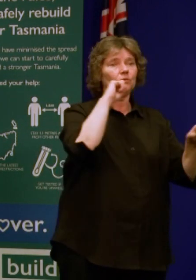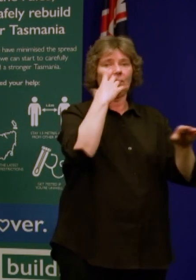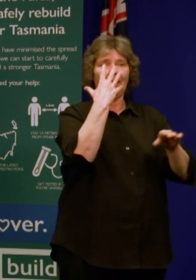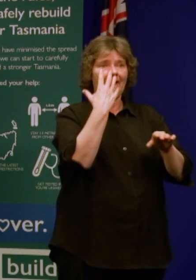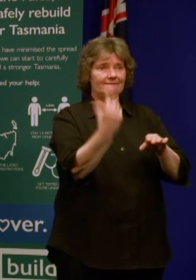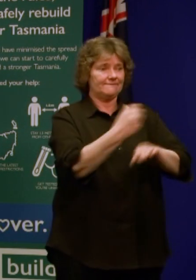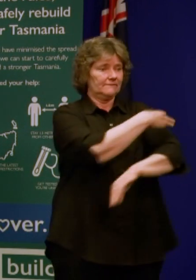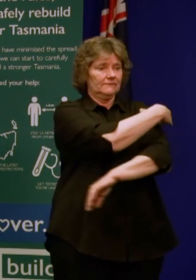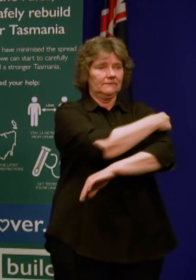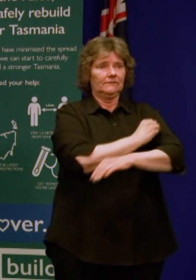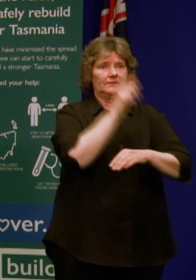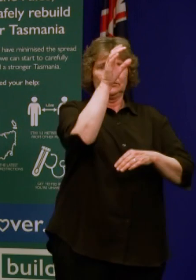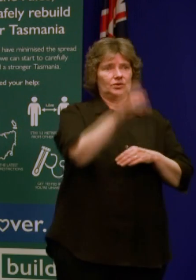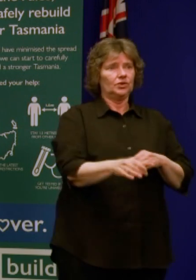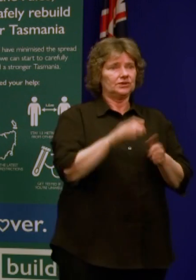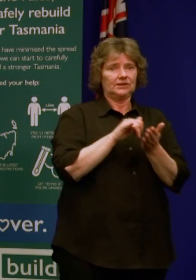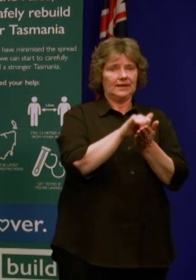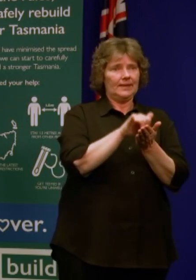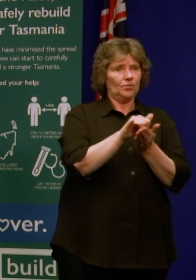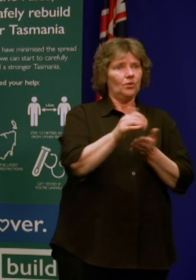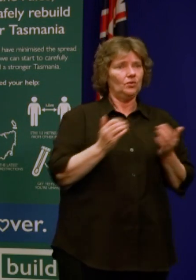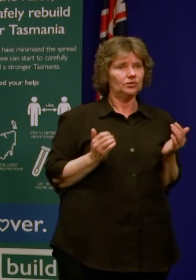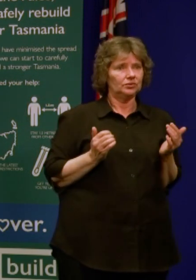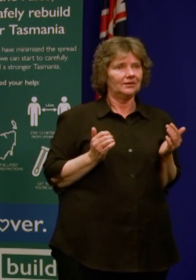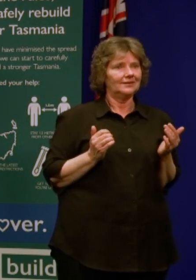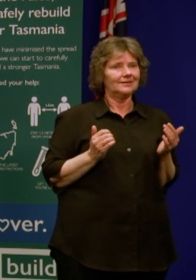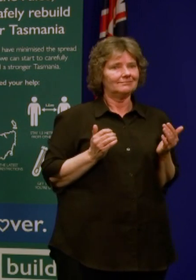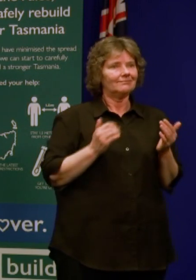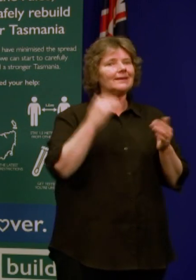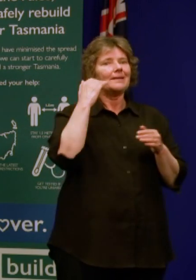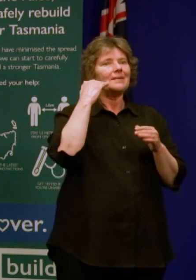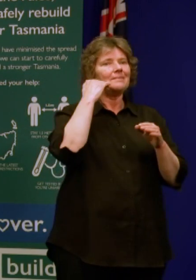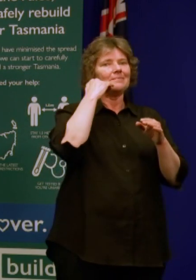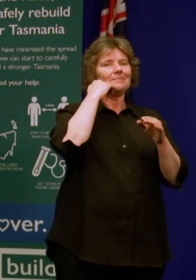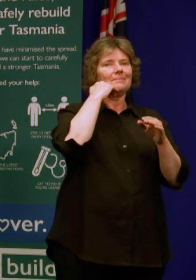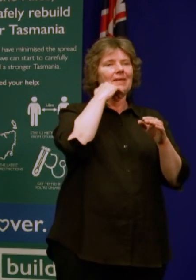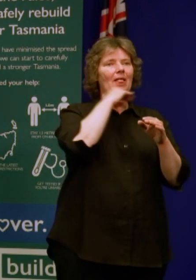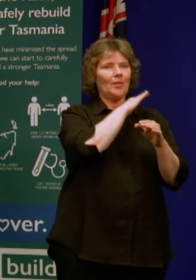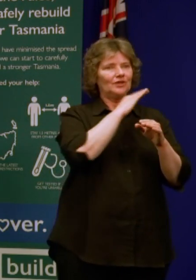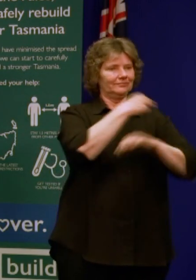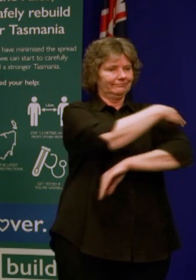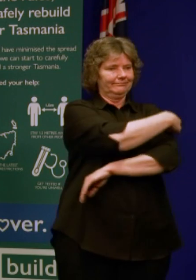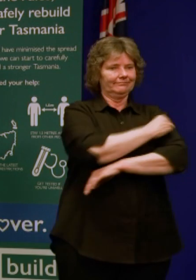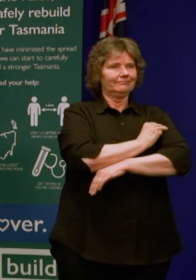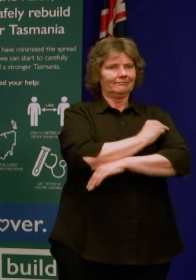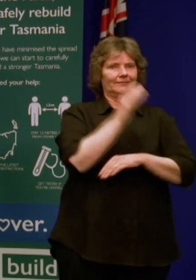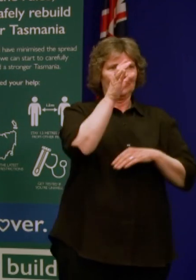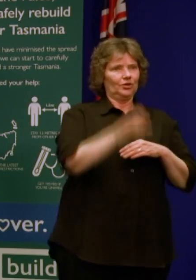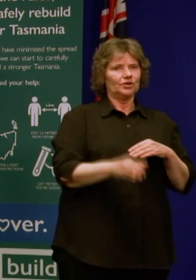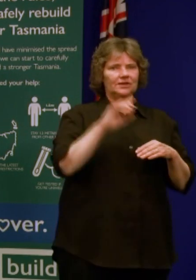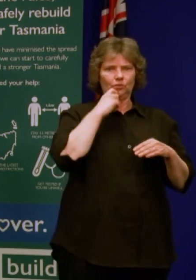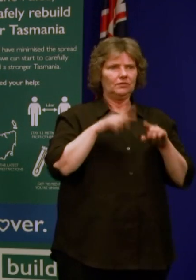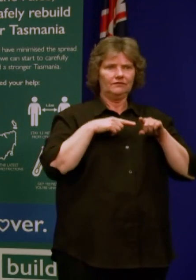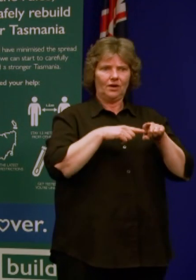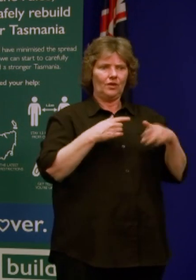There is an app and the role of the biosecurity person in Melbourne, whilst they haven't got any jurisdiction just to make sure that they have followed the